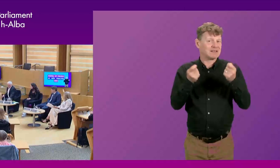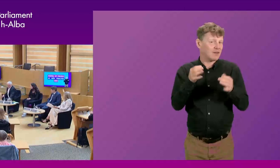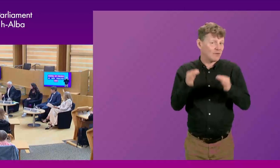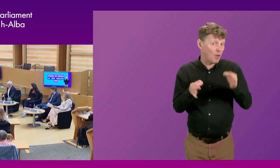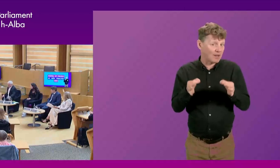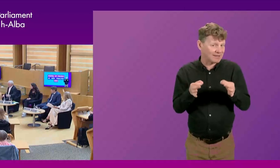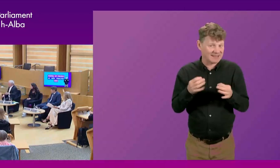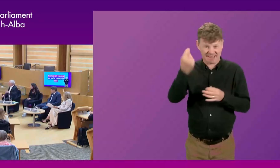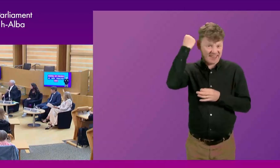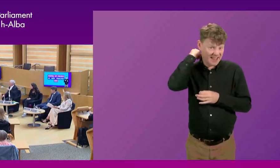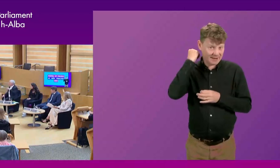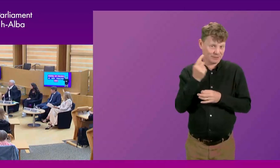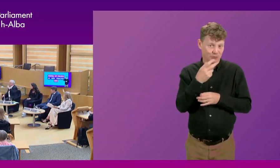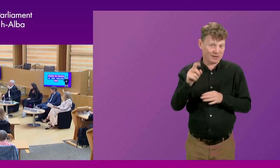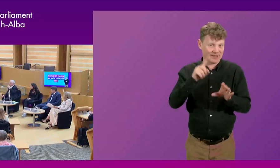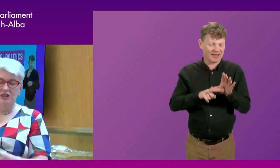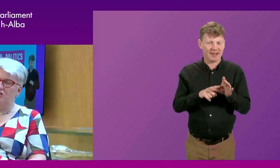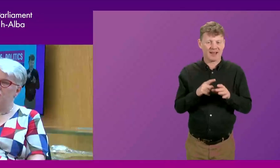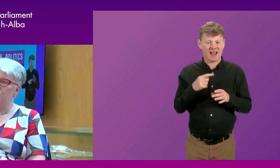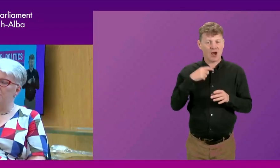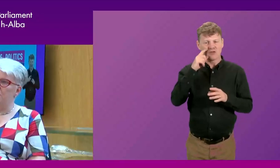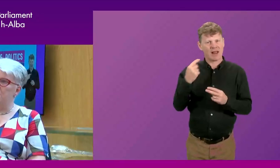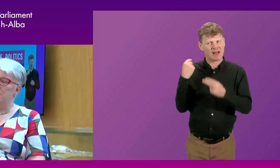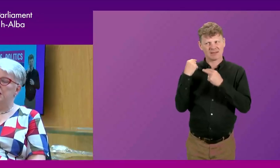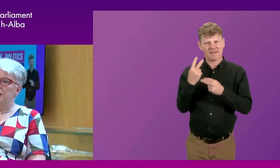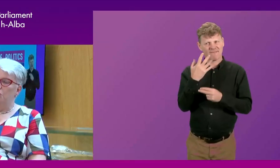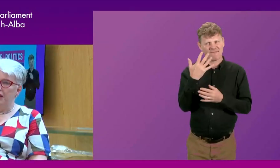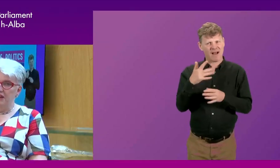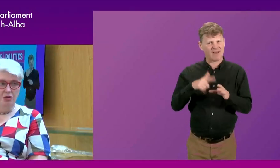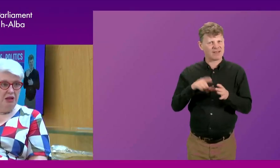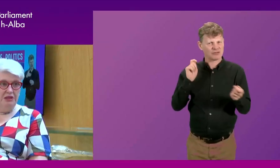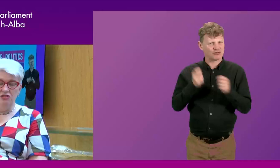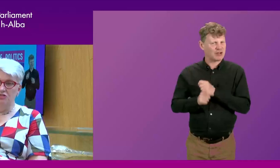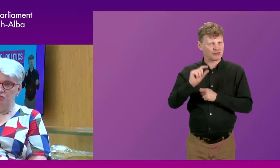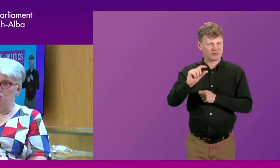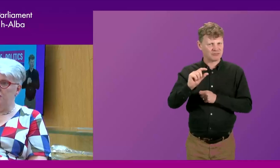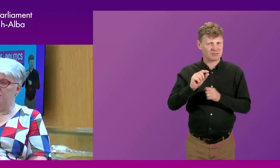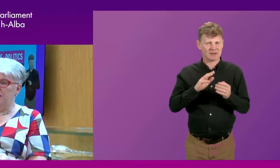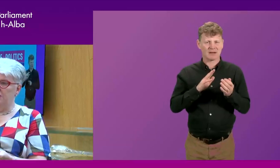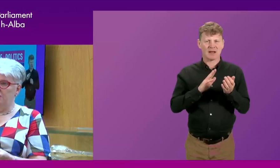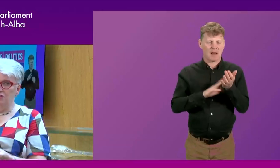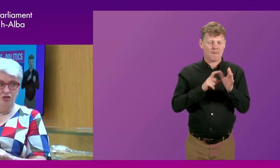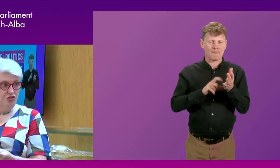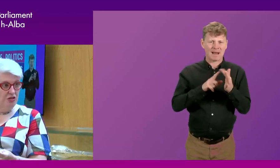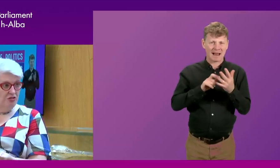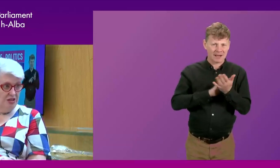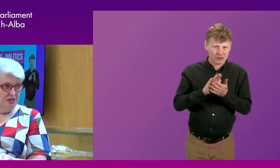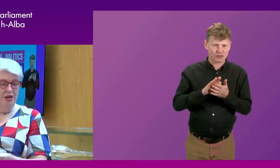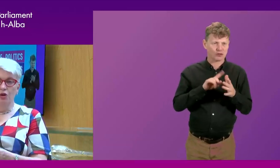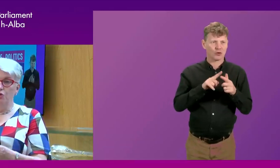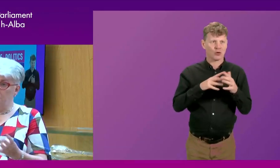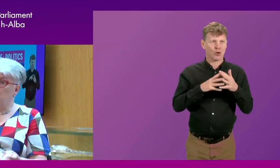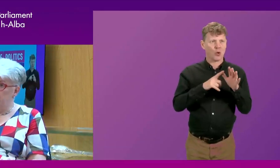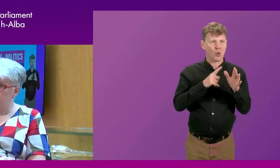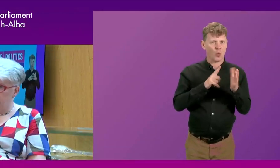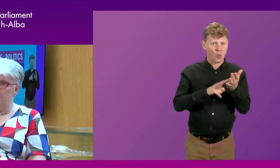that. And actually to answer your question, I realize not much has changed in those five years. We had Henry McLeish, Jim Wallace, and George Reed,